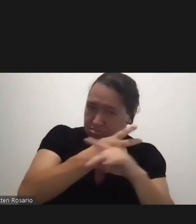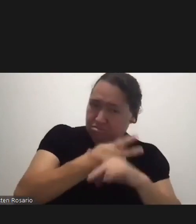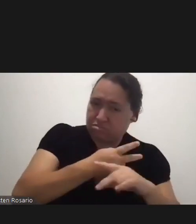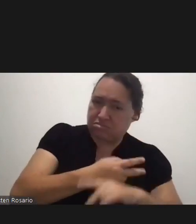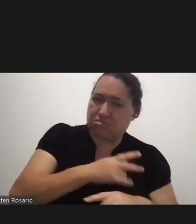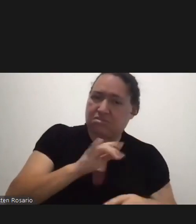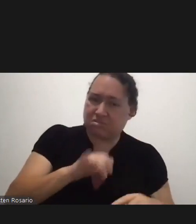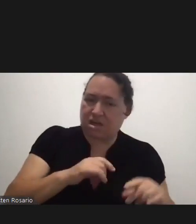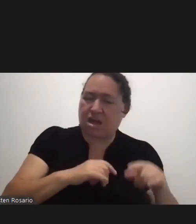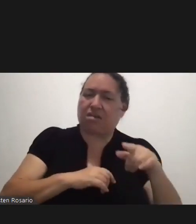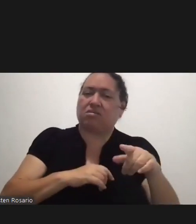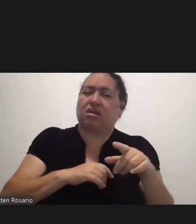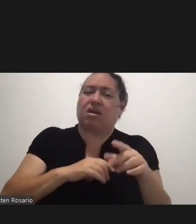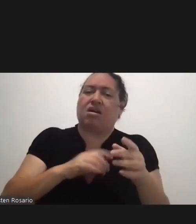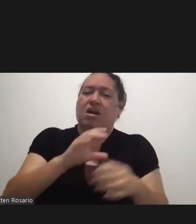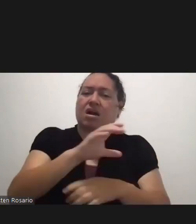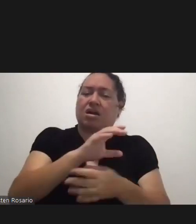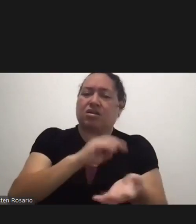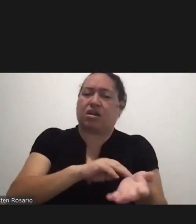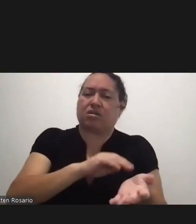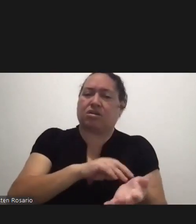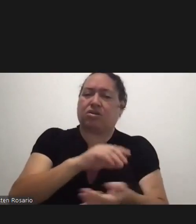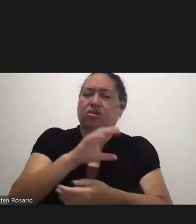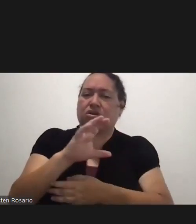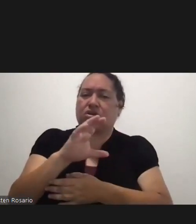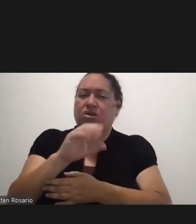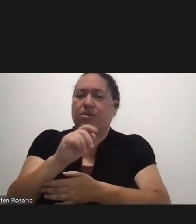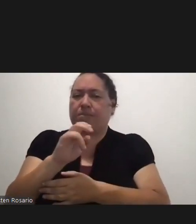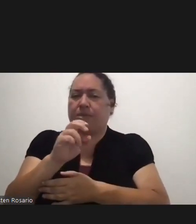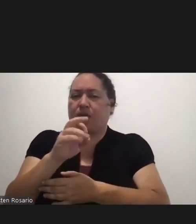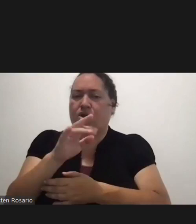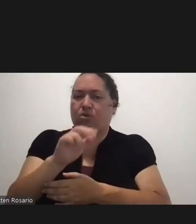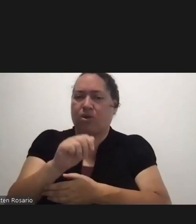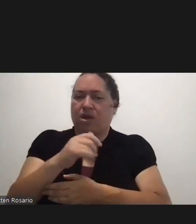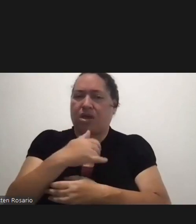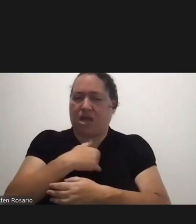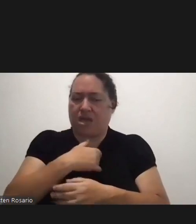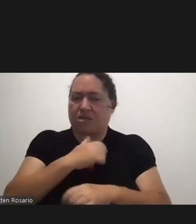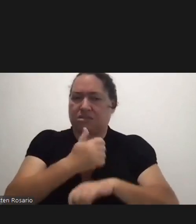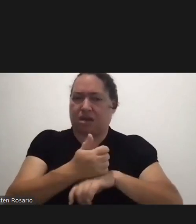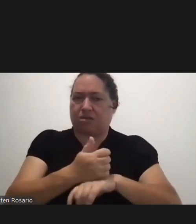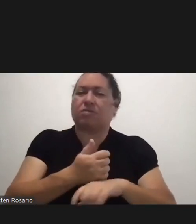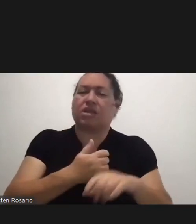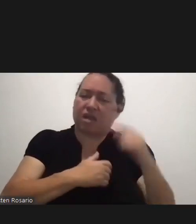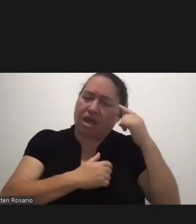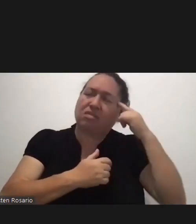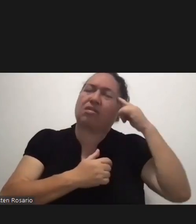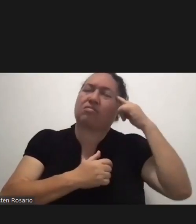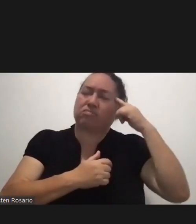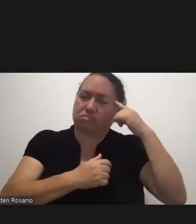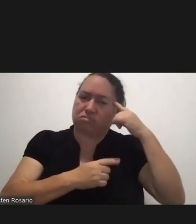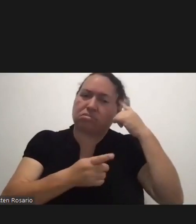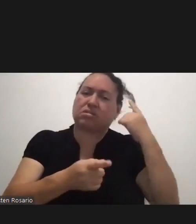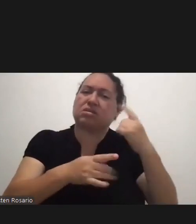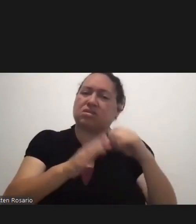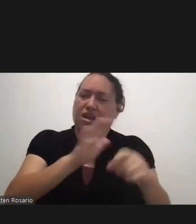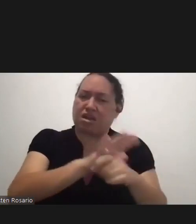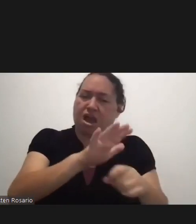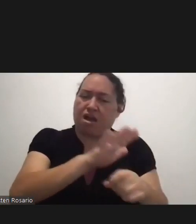Forth And We Feel That That Is Pretty Reasonable I I It Is Adequate To Protect Our Community